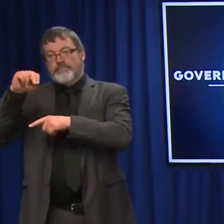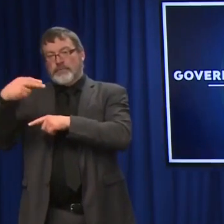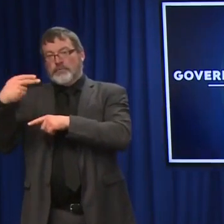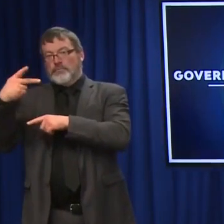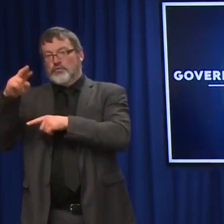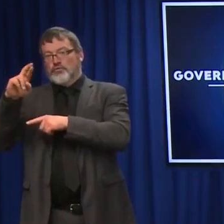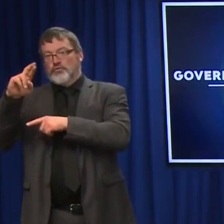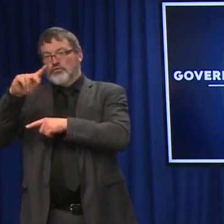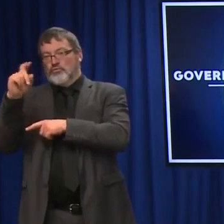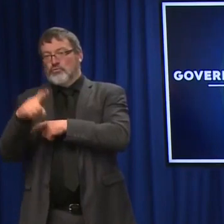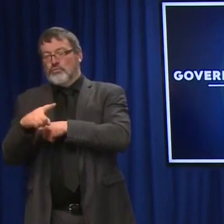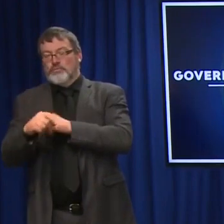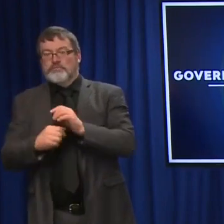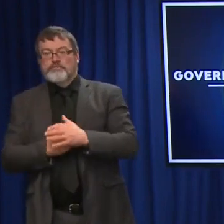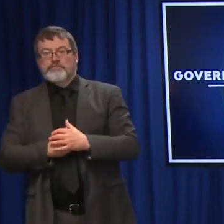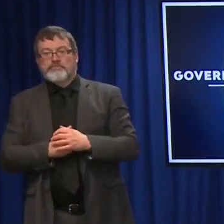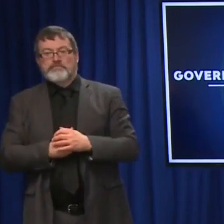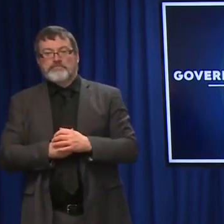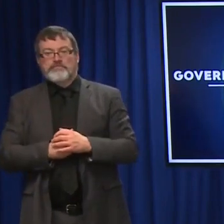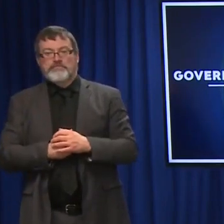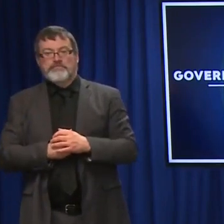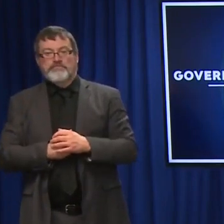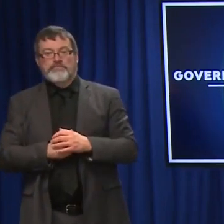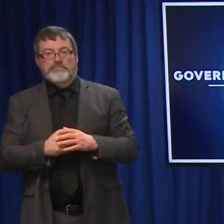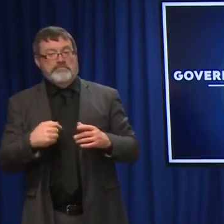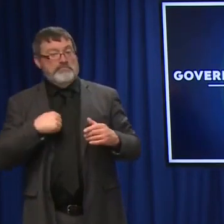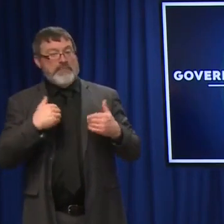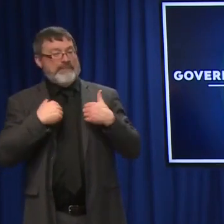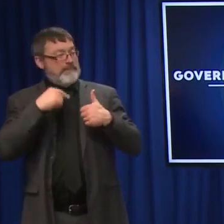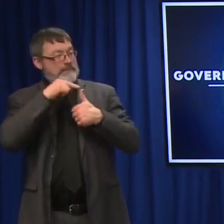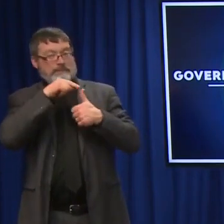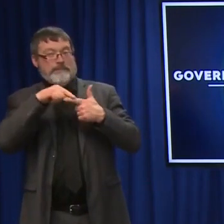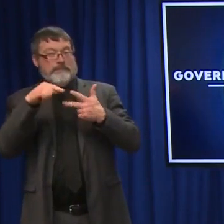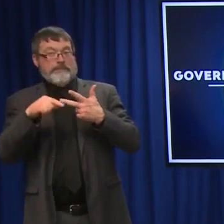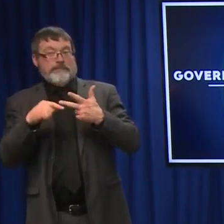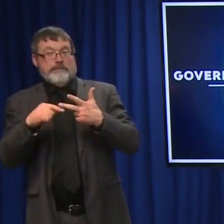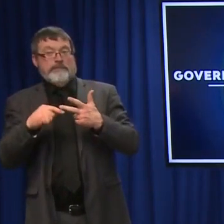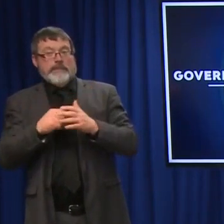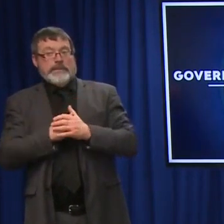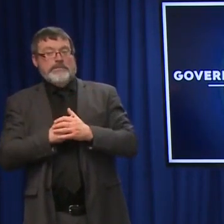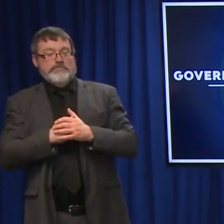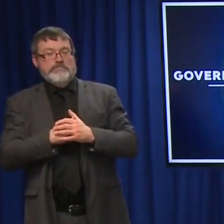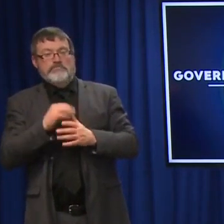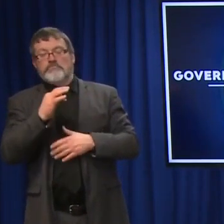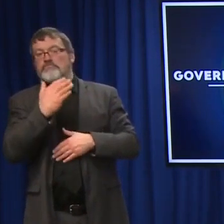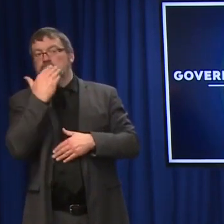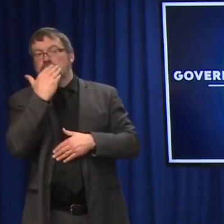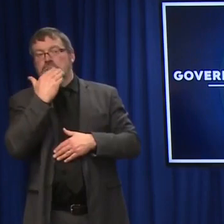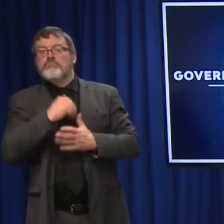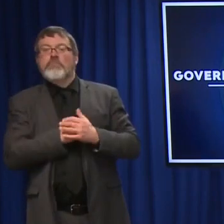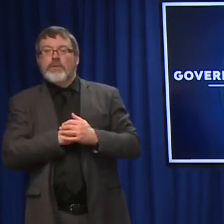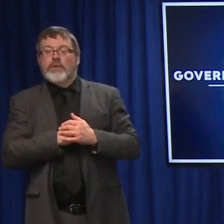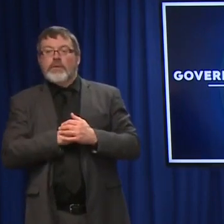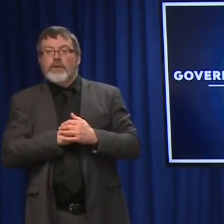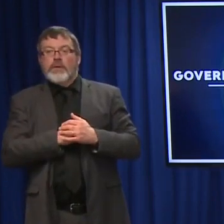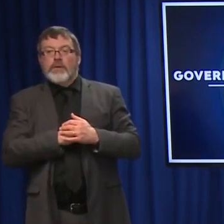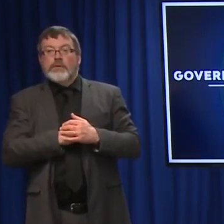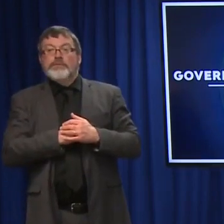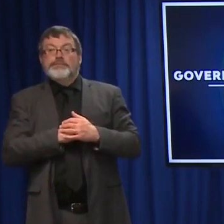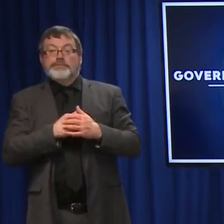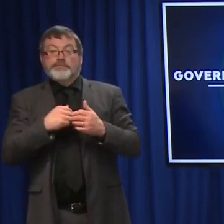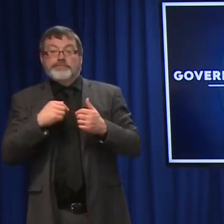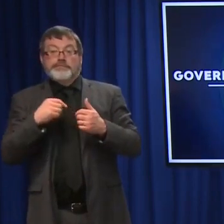All right. Thank you. I've actually got three today, so bear with me, and thank you for answering them all. My first one is